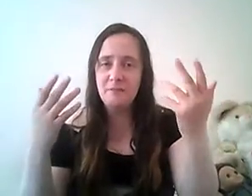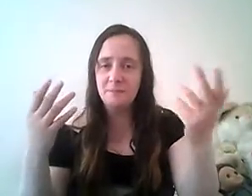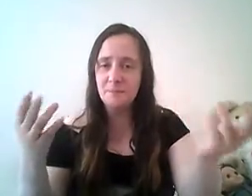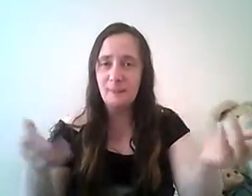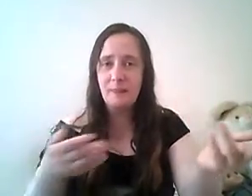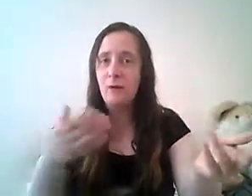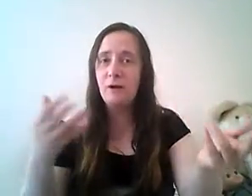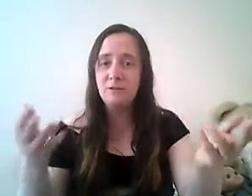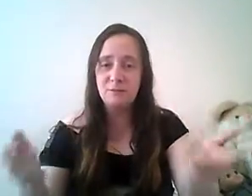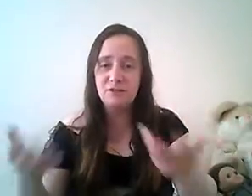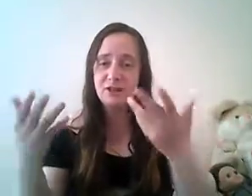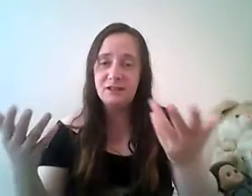and all things went to shit